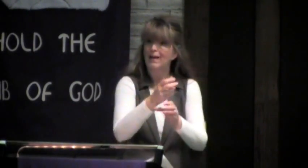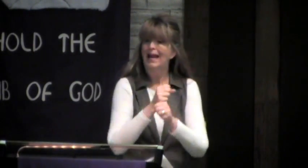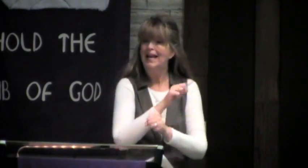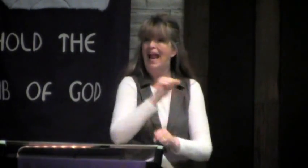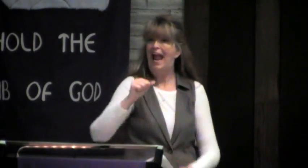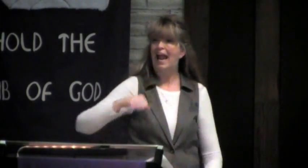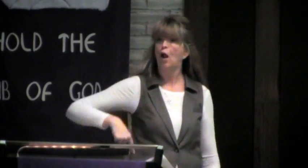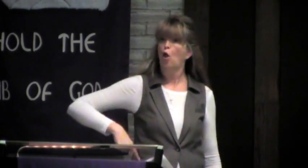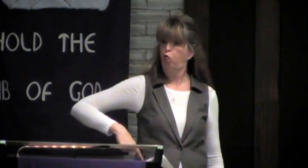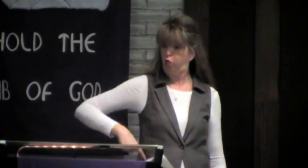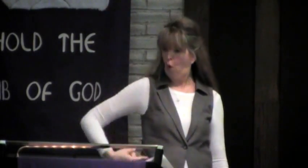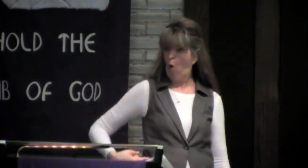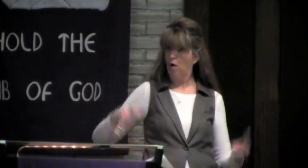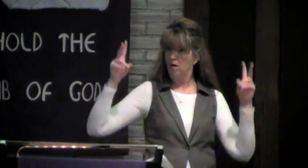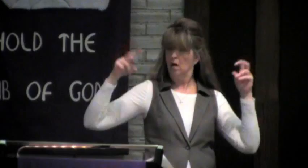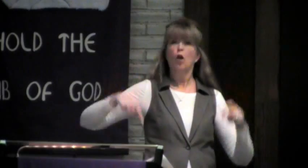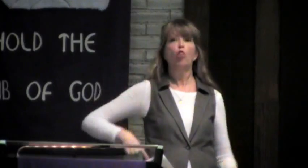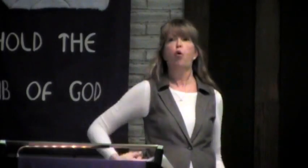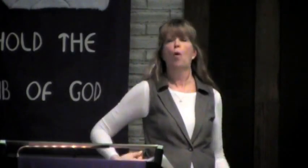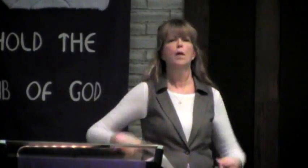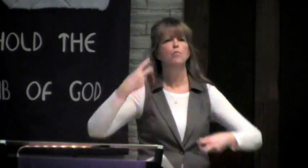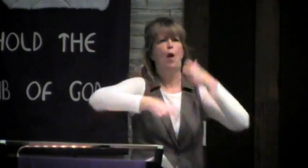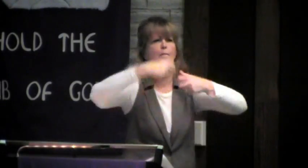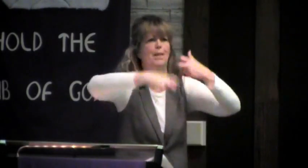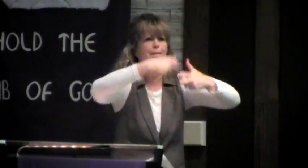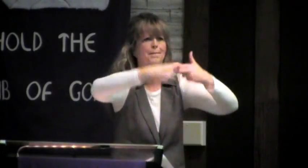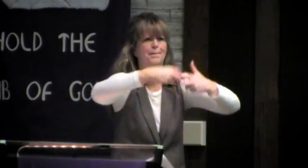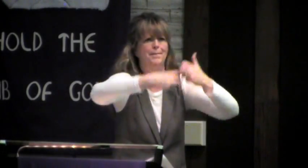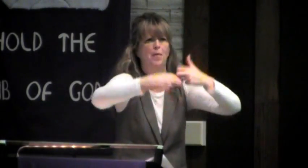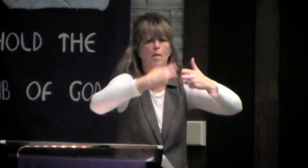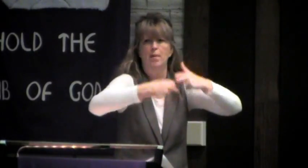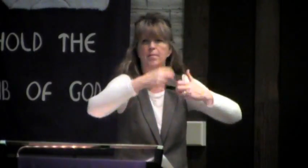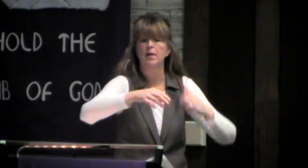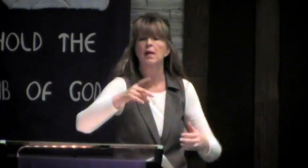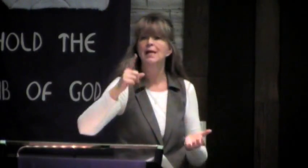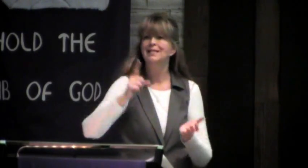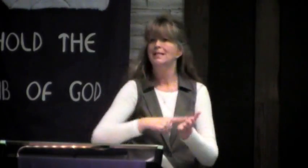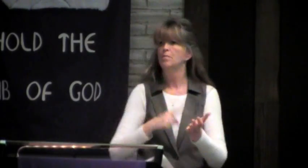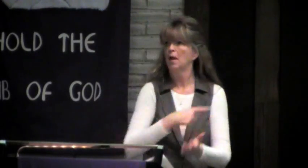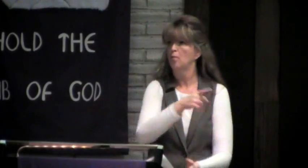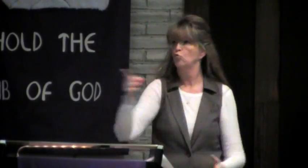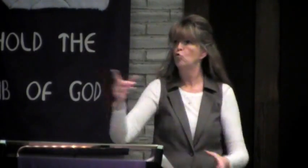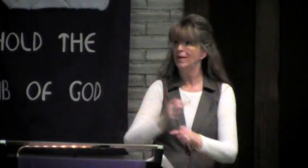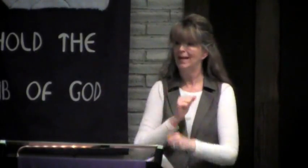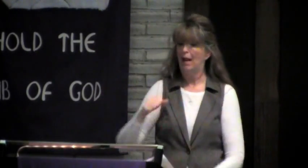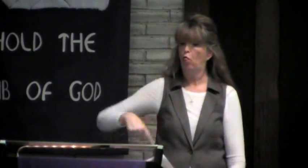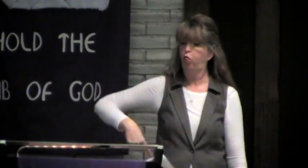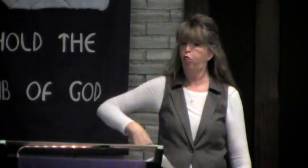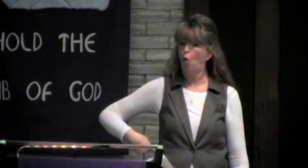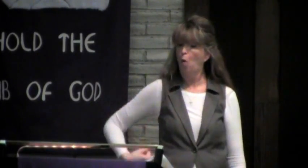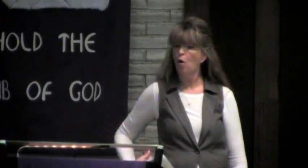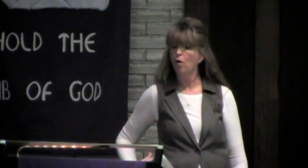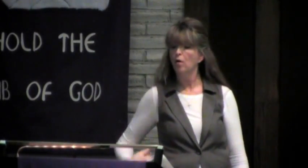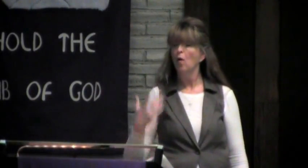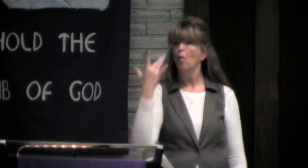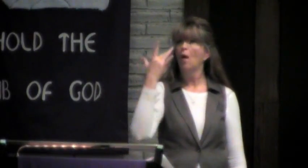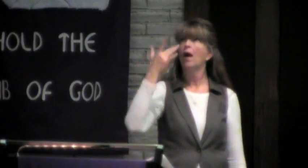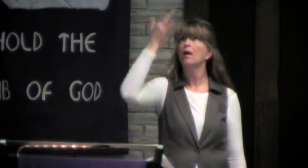And sometimes, maybe you'll have a thorn, which could be a problem. Sometimes you get a thorn